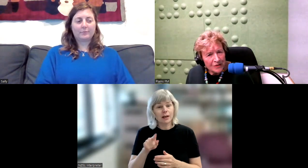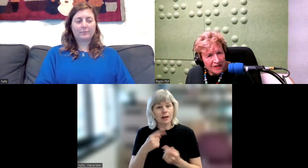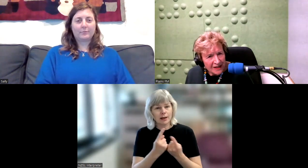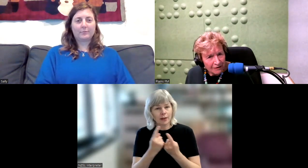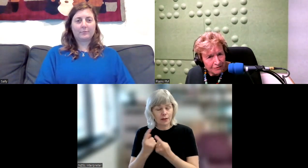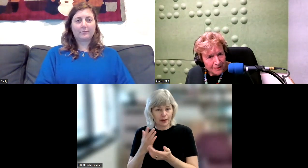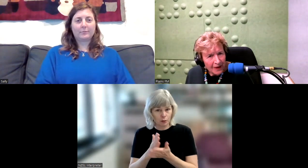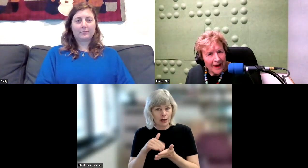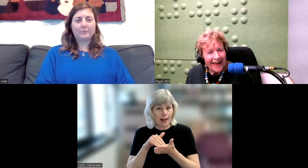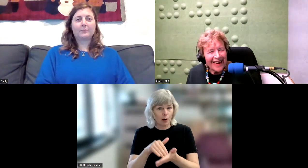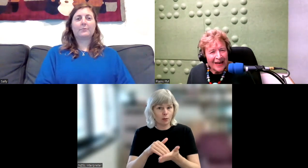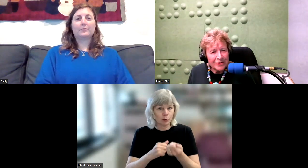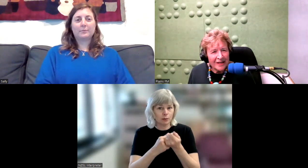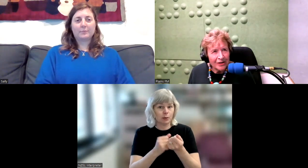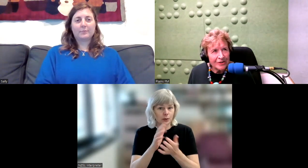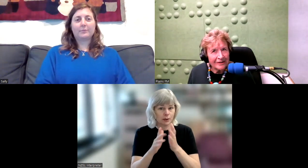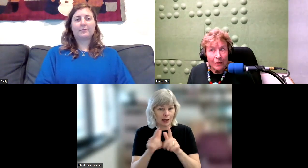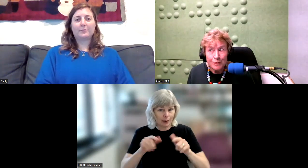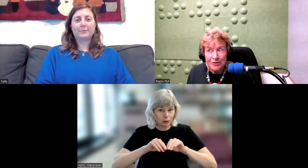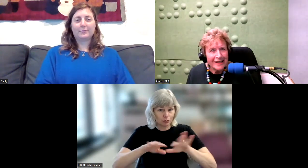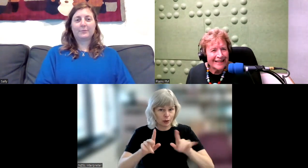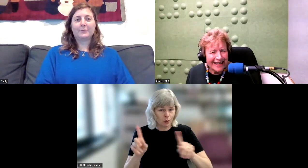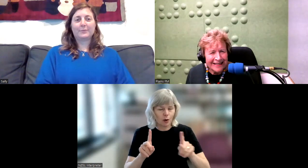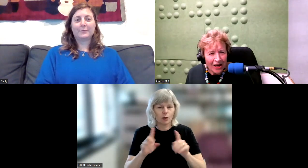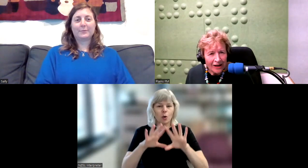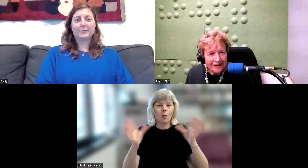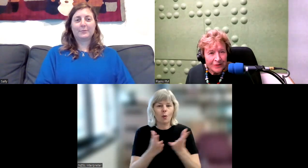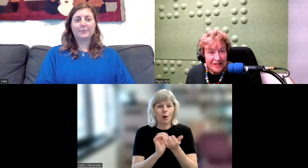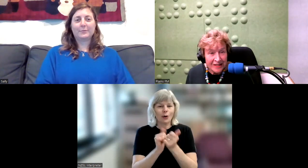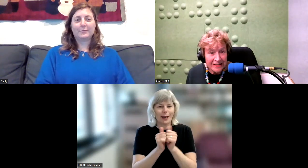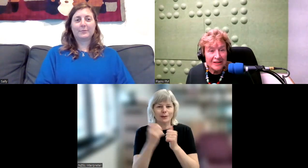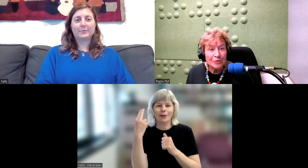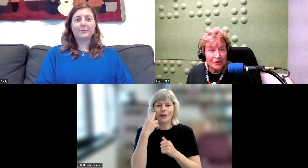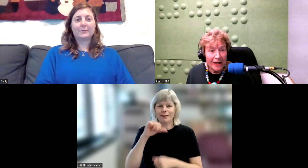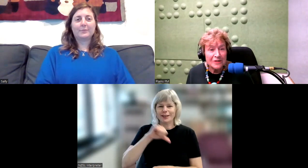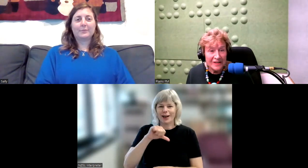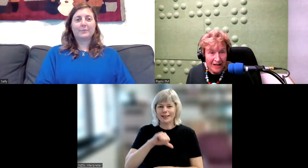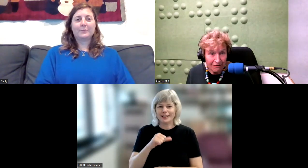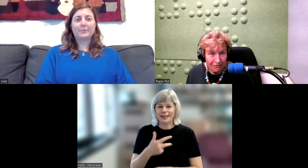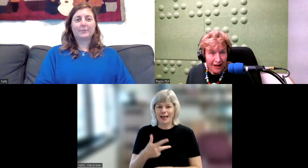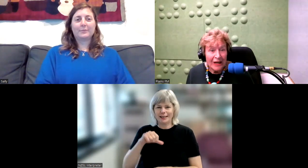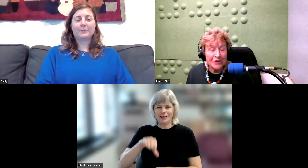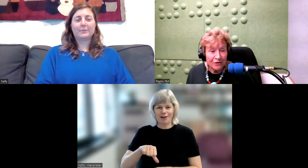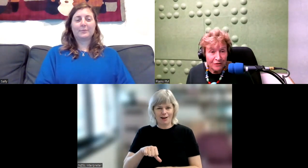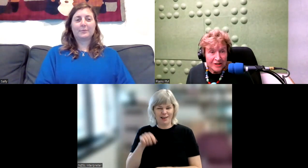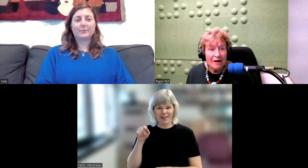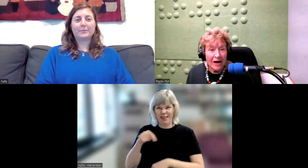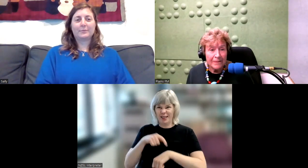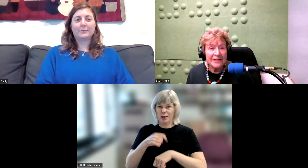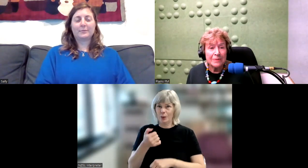for the Deaf. And that was held in 1989. It was the 16th World Games for the Deaf. It was the first time it had